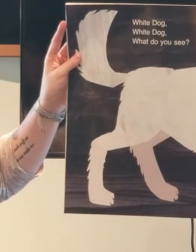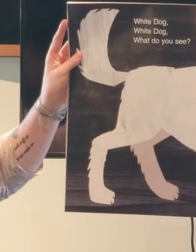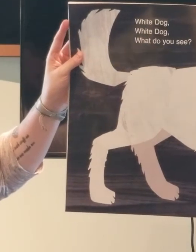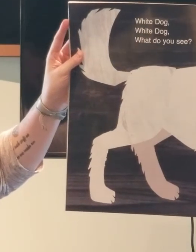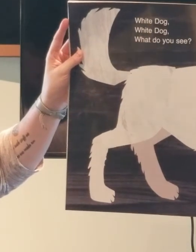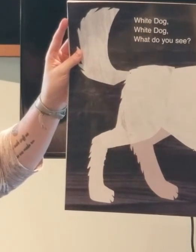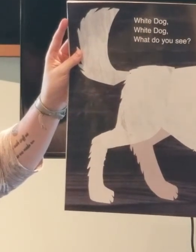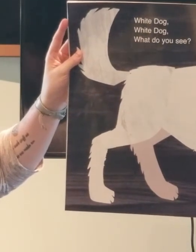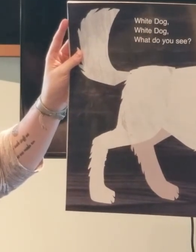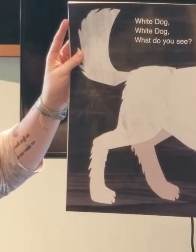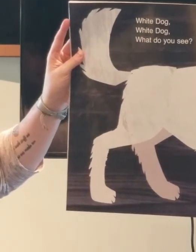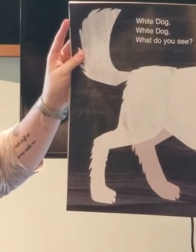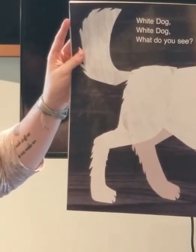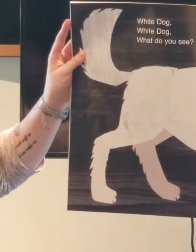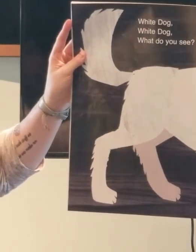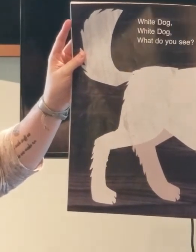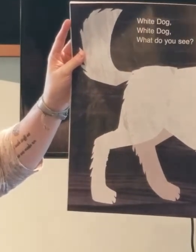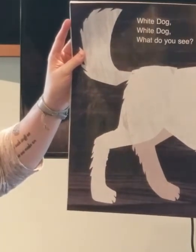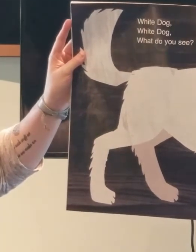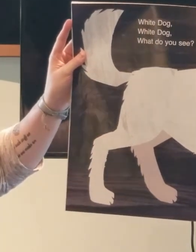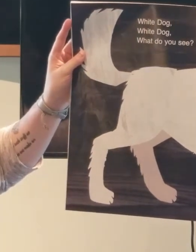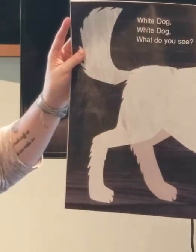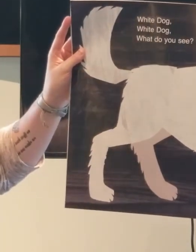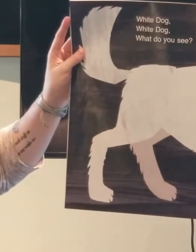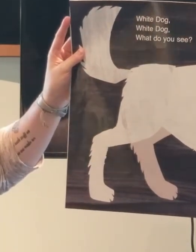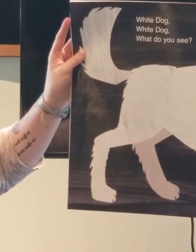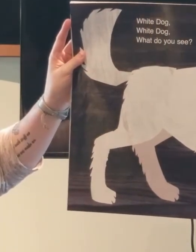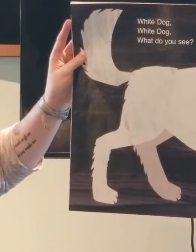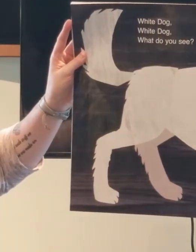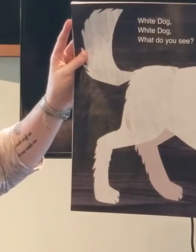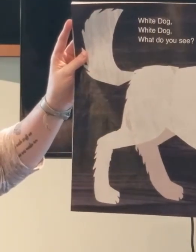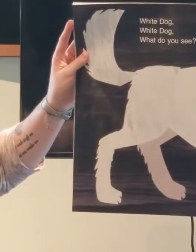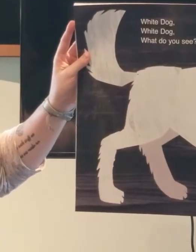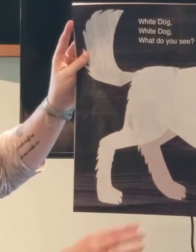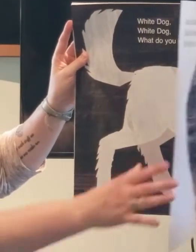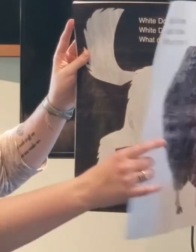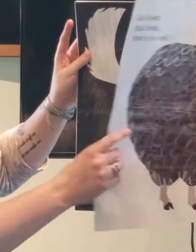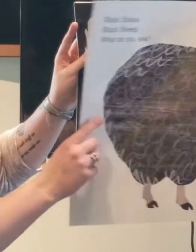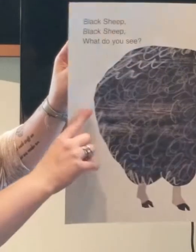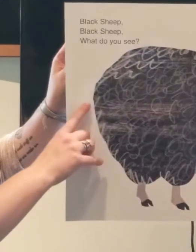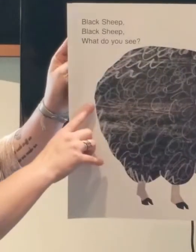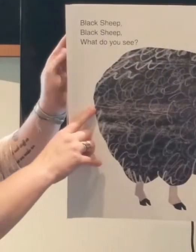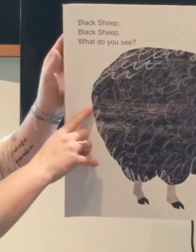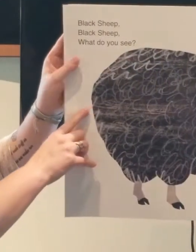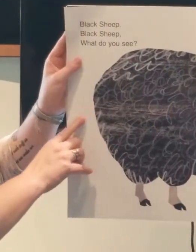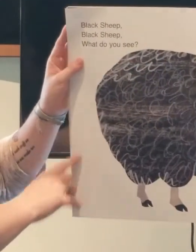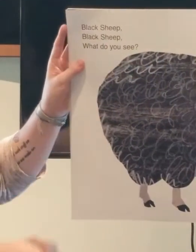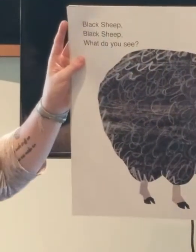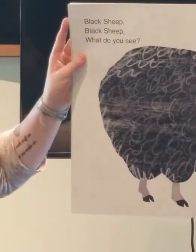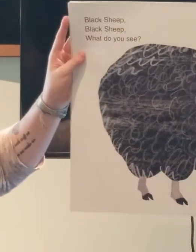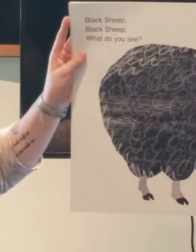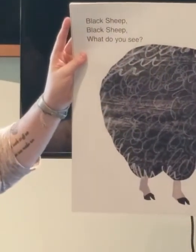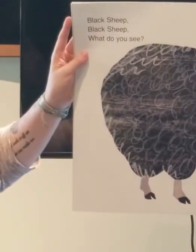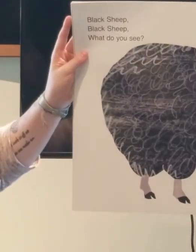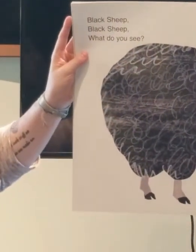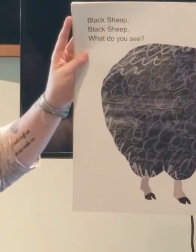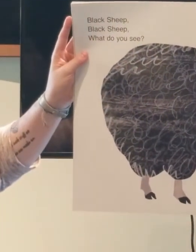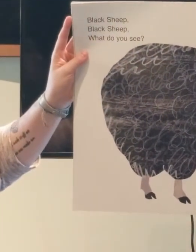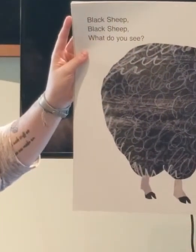I see a black sheep looking at me. Black sheep, black sheep, black